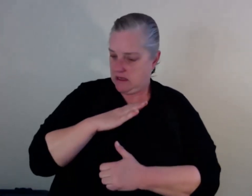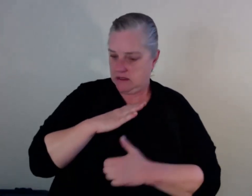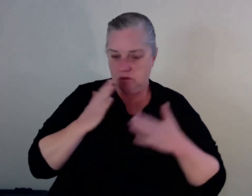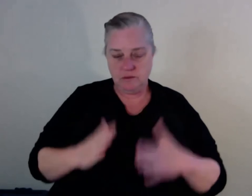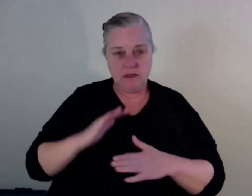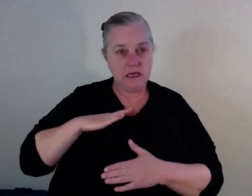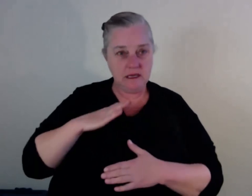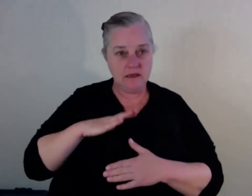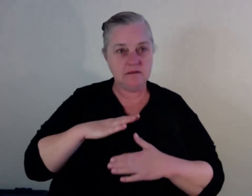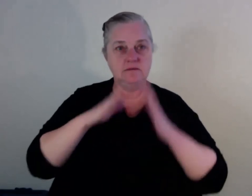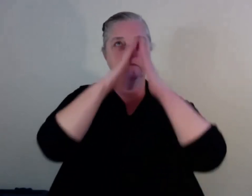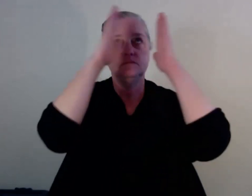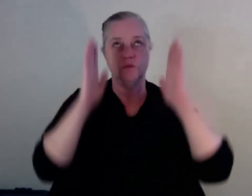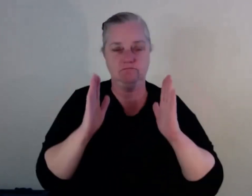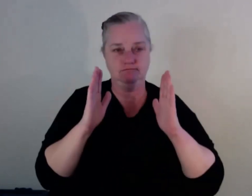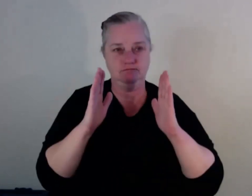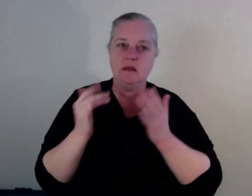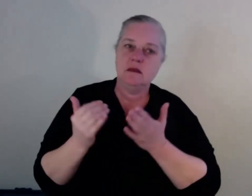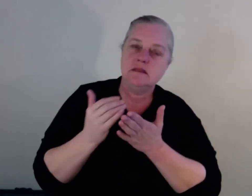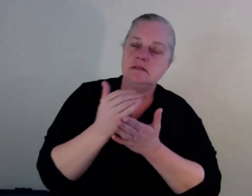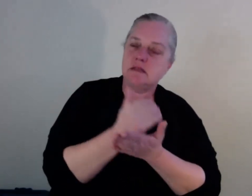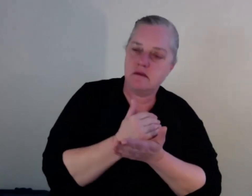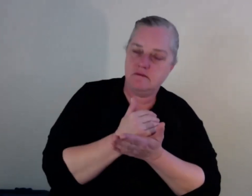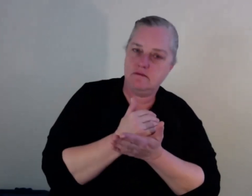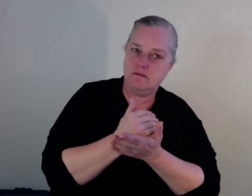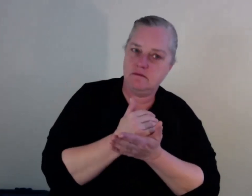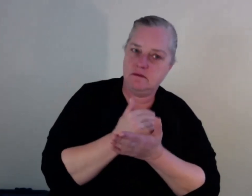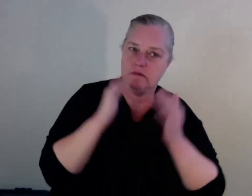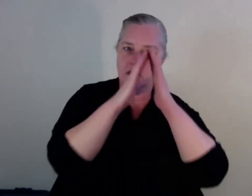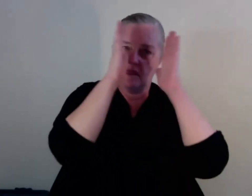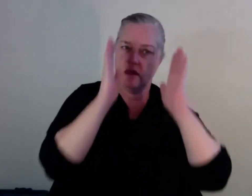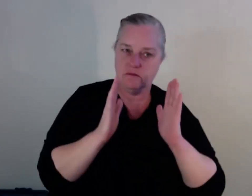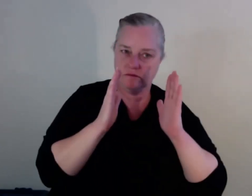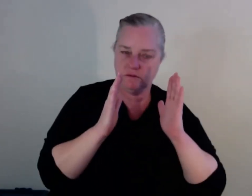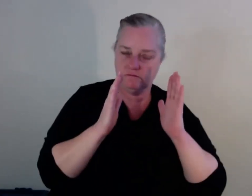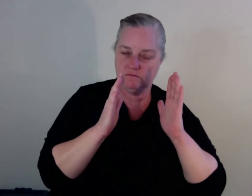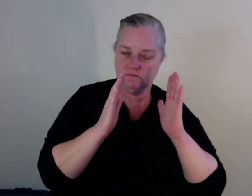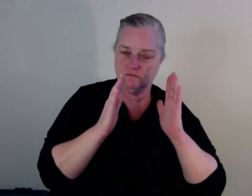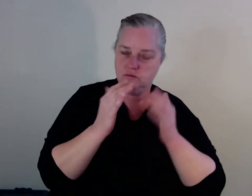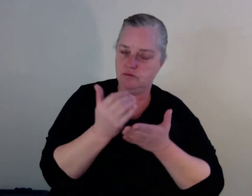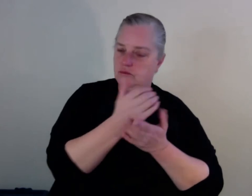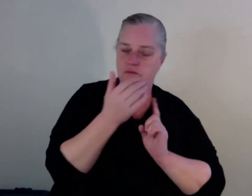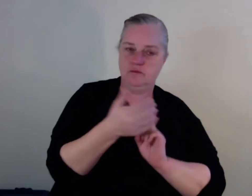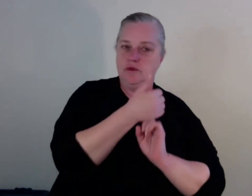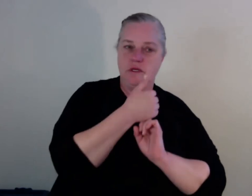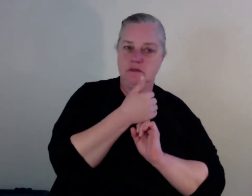safe and you don't have a roof over your head, you're halfway dead. So if you're homeless,